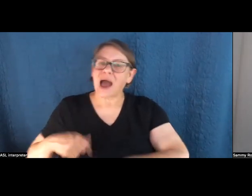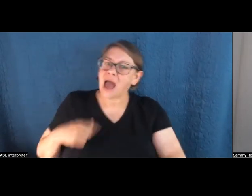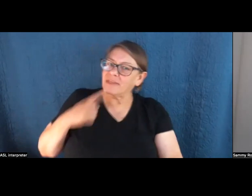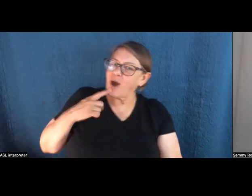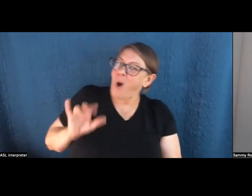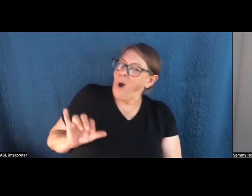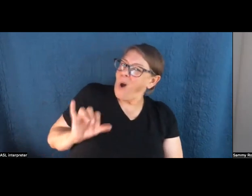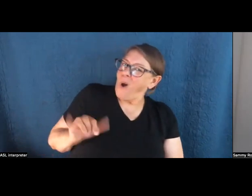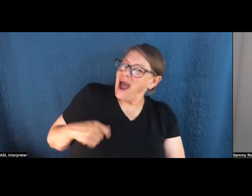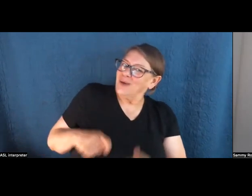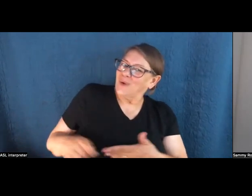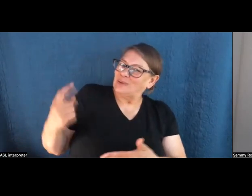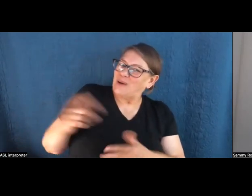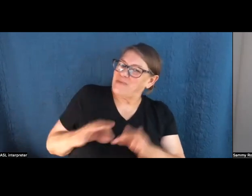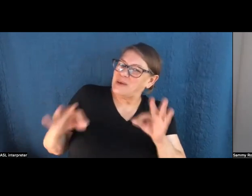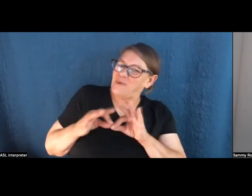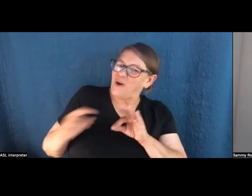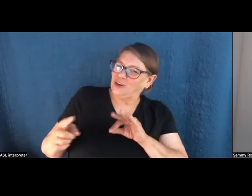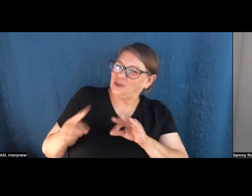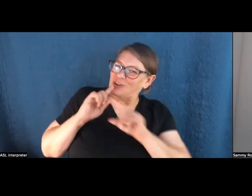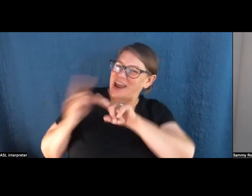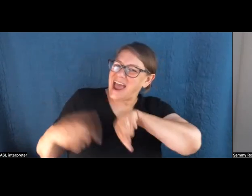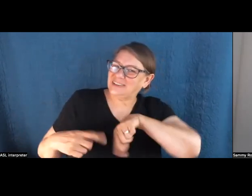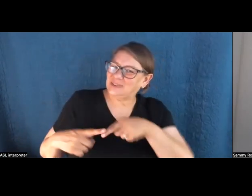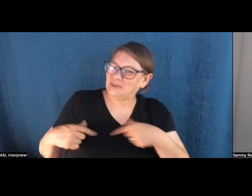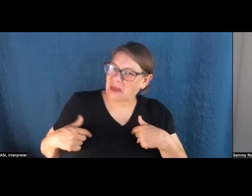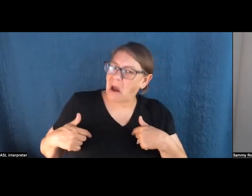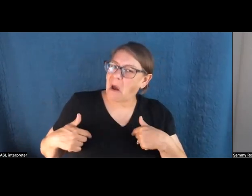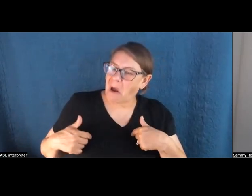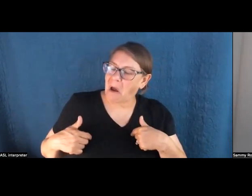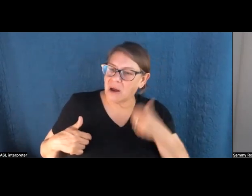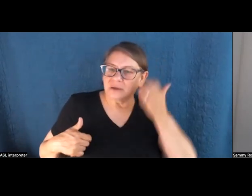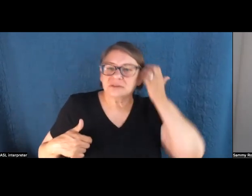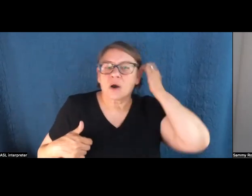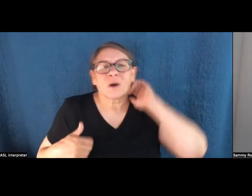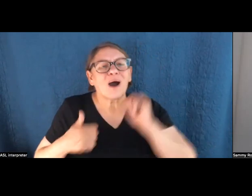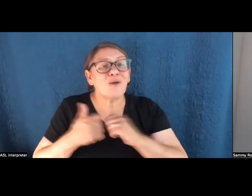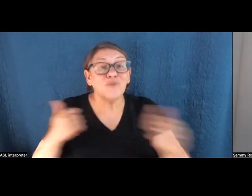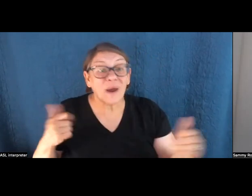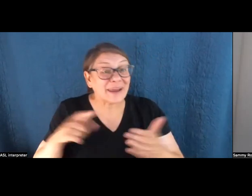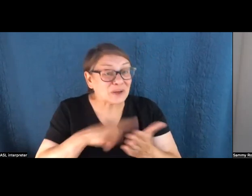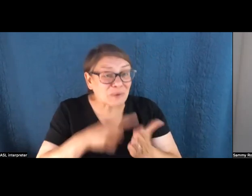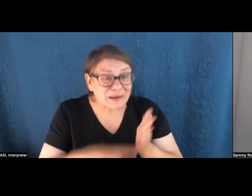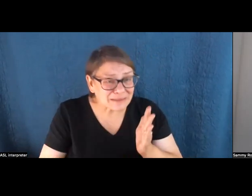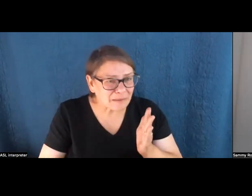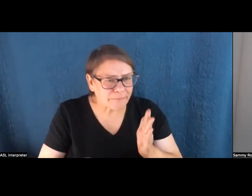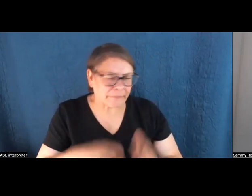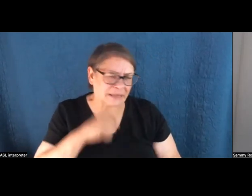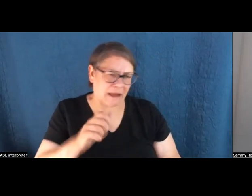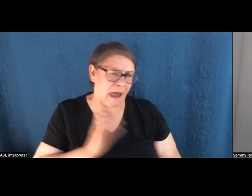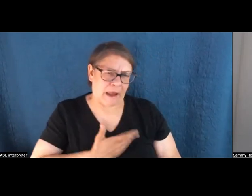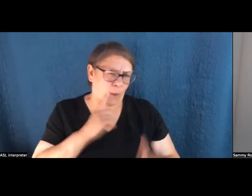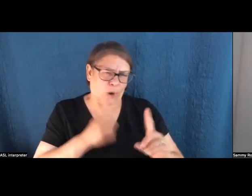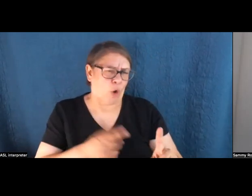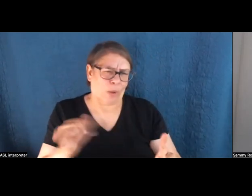something worthwhile here. And I think it goes back to the point I made earlier that avoiding criticism is not our, you know, should not be our main goal as